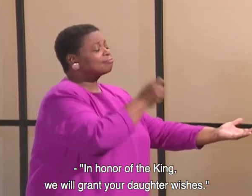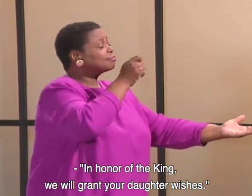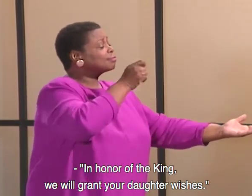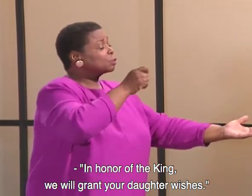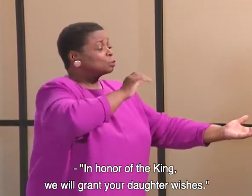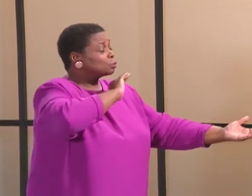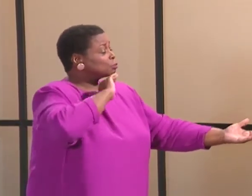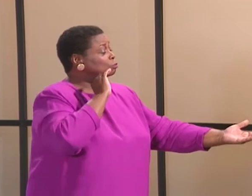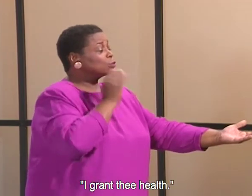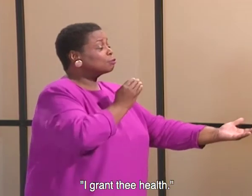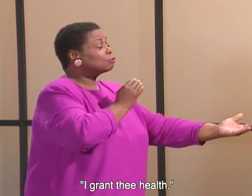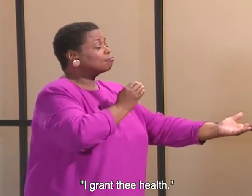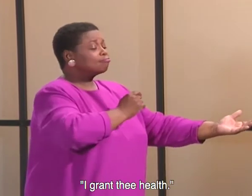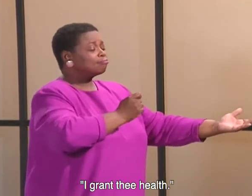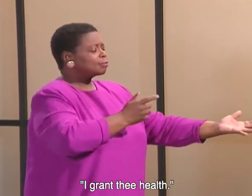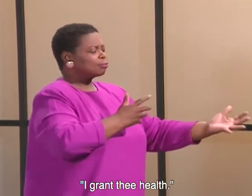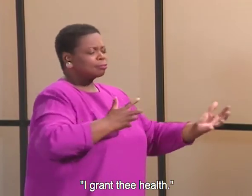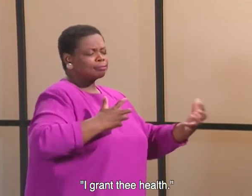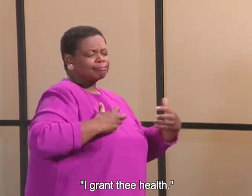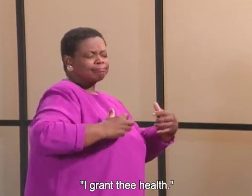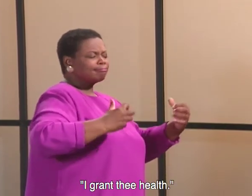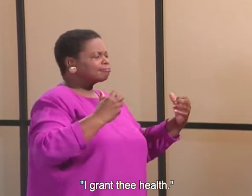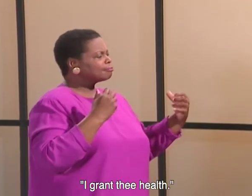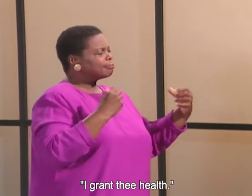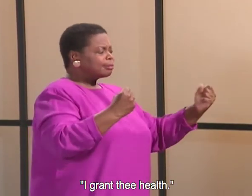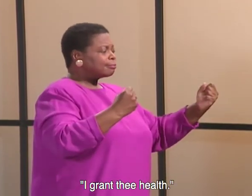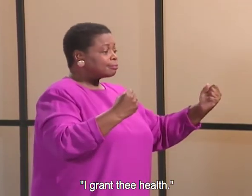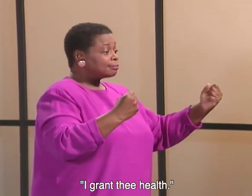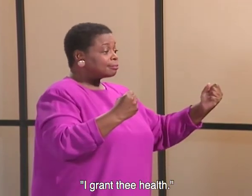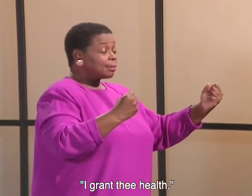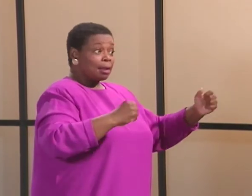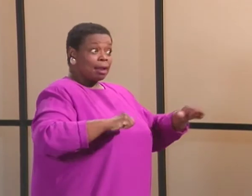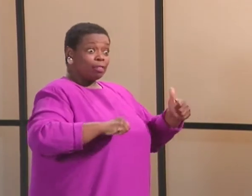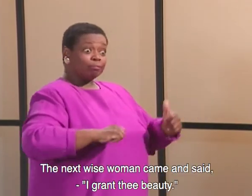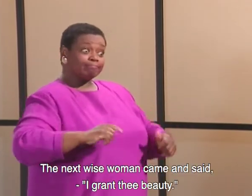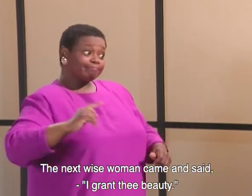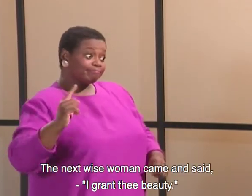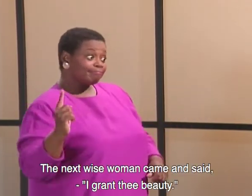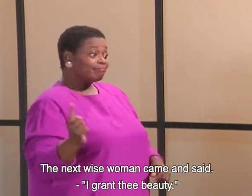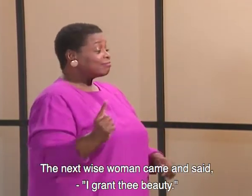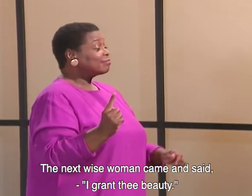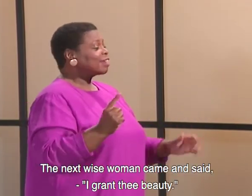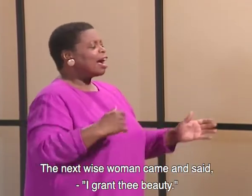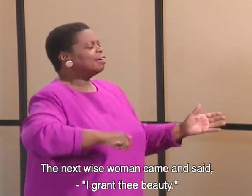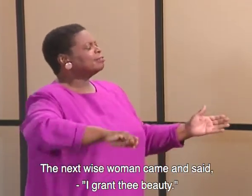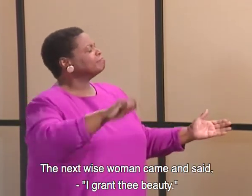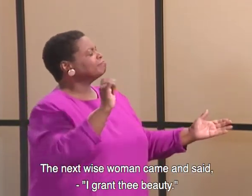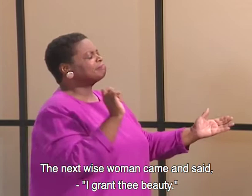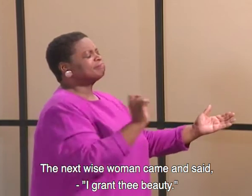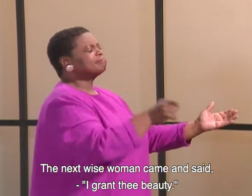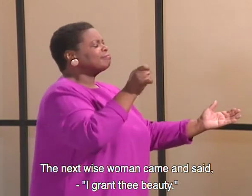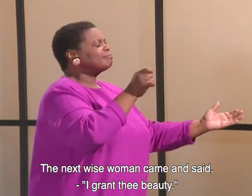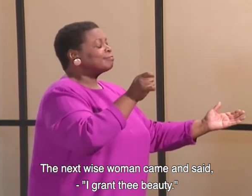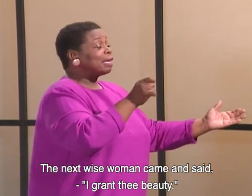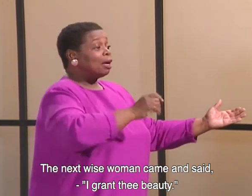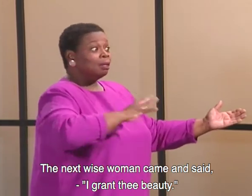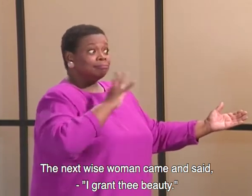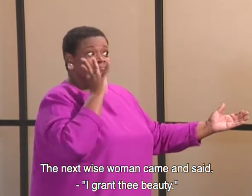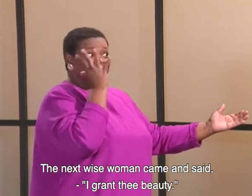wishes. I grant thee health. The next wise woman came and said, I grant thee beauty.